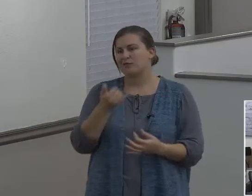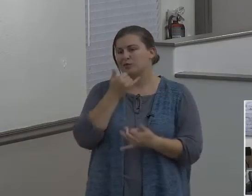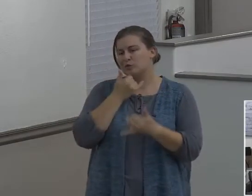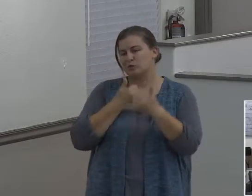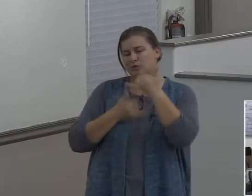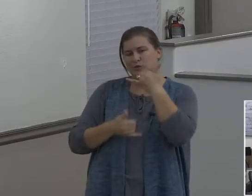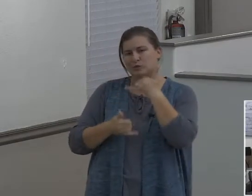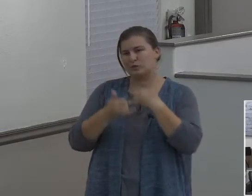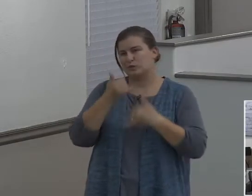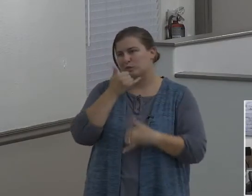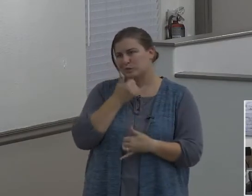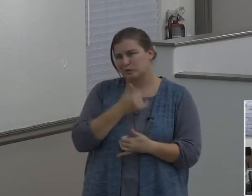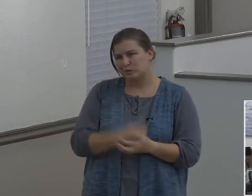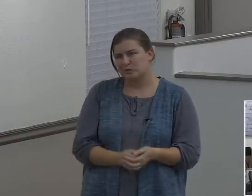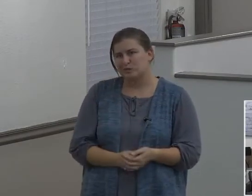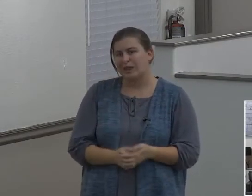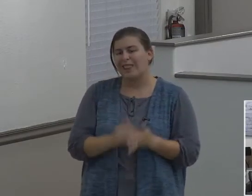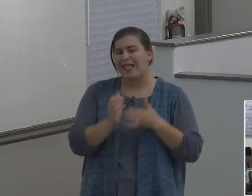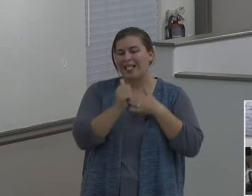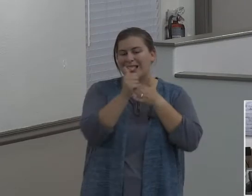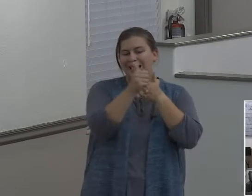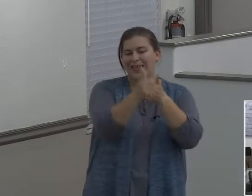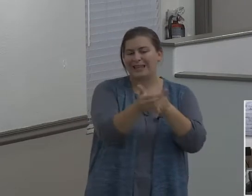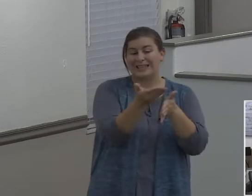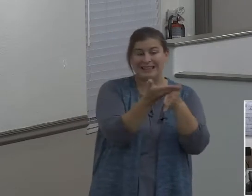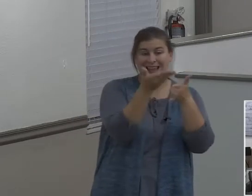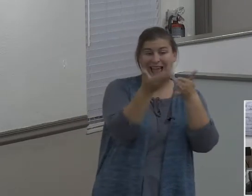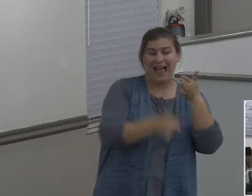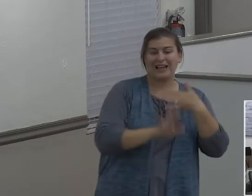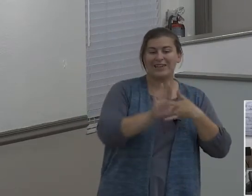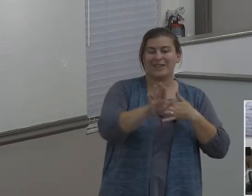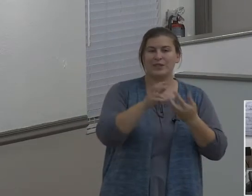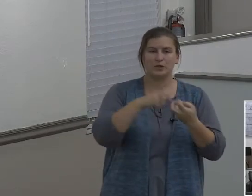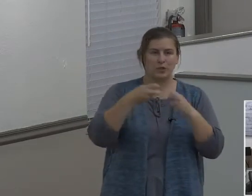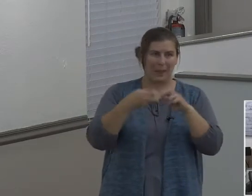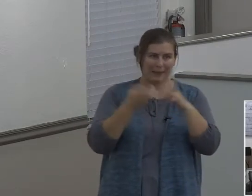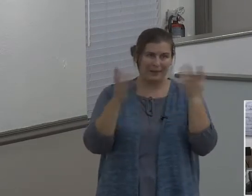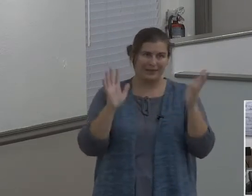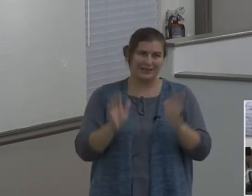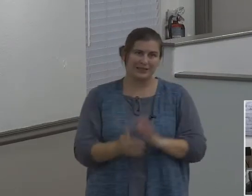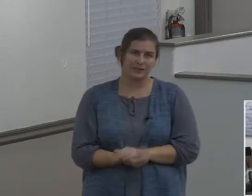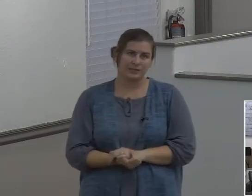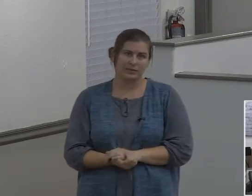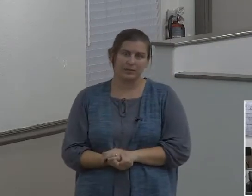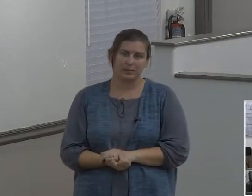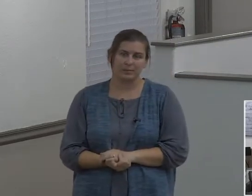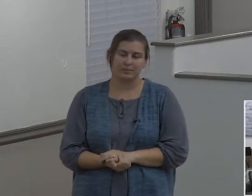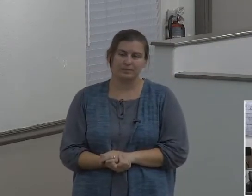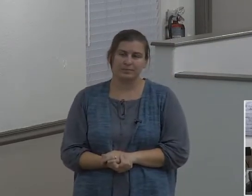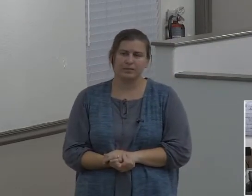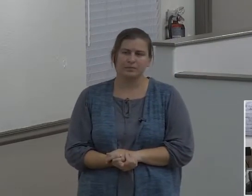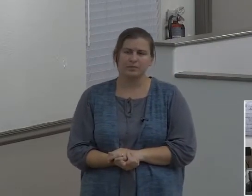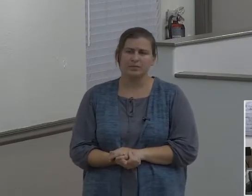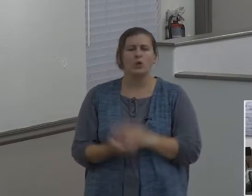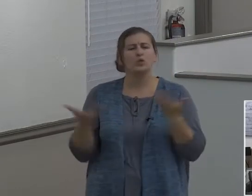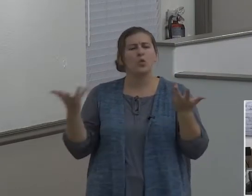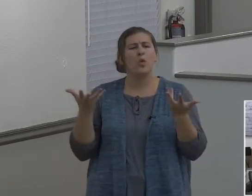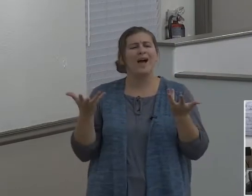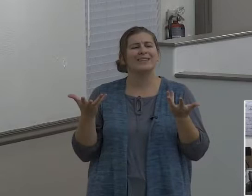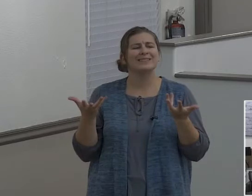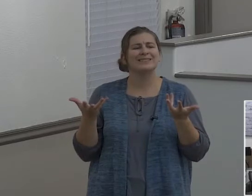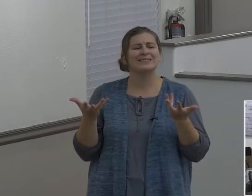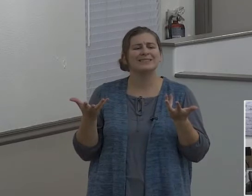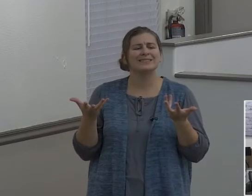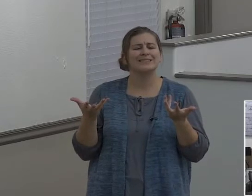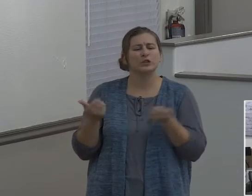lead to all the future problems. So what went wrong for Lot and his family? Why did things turn